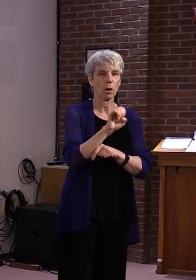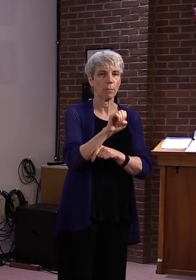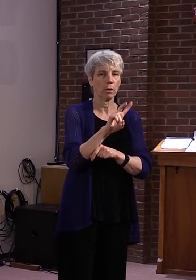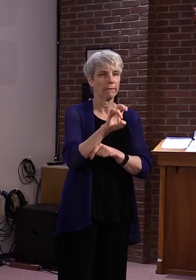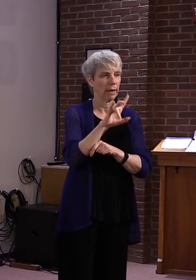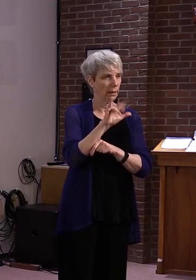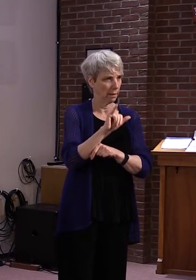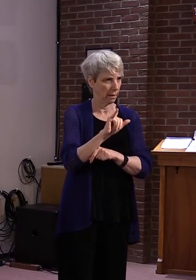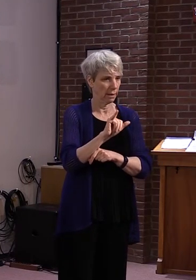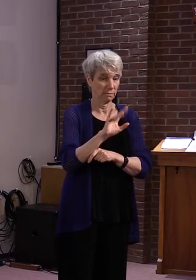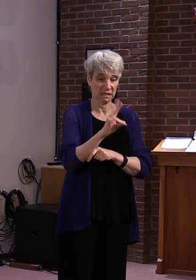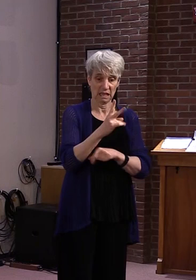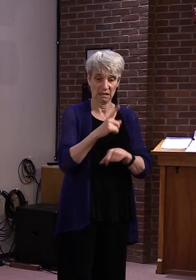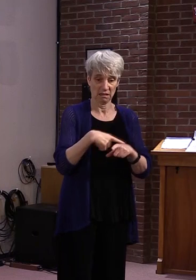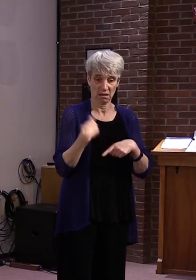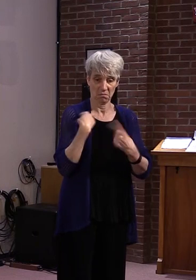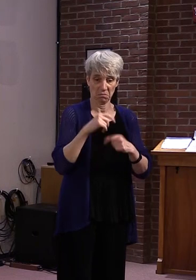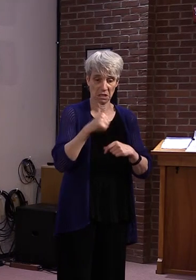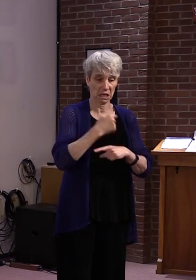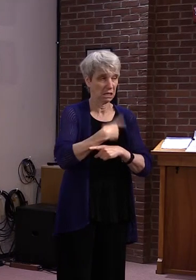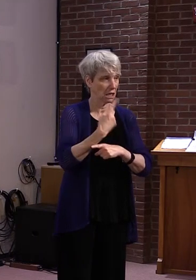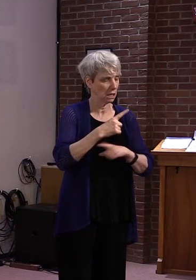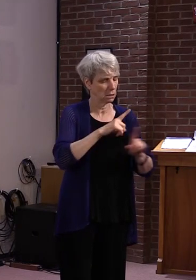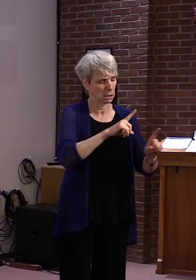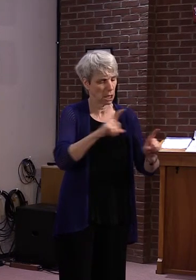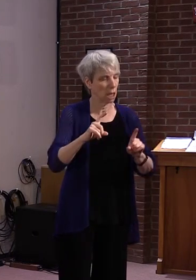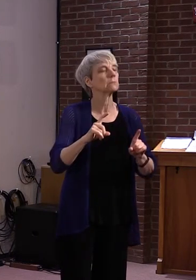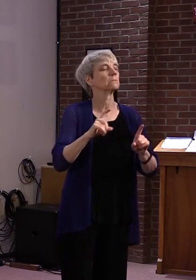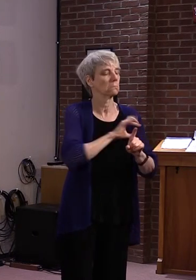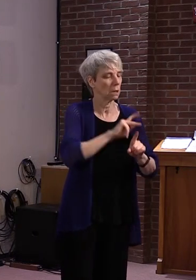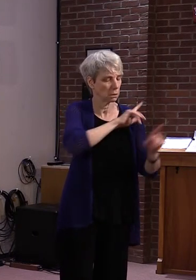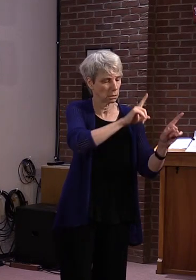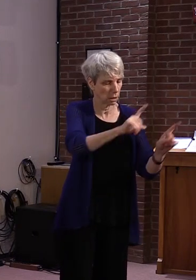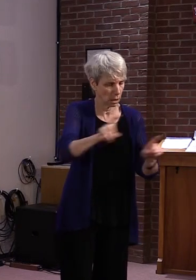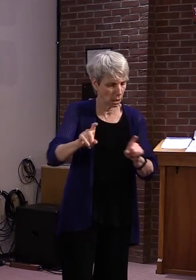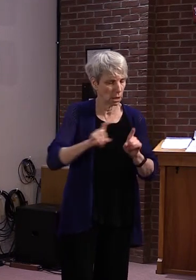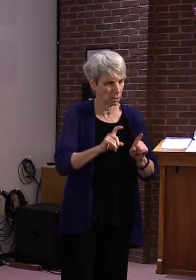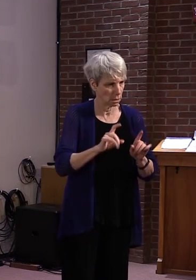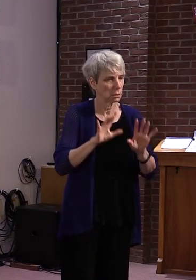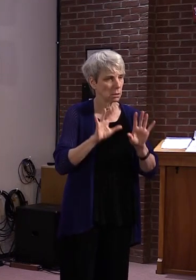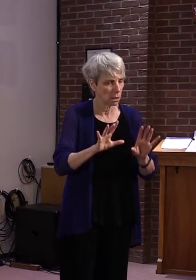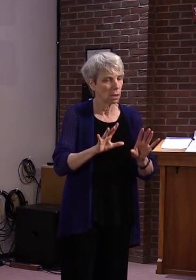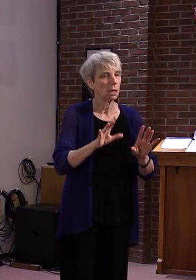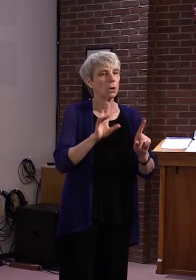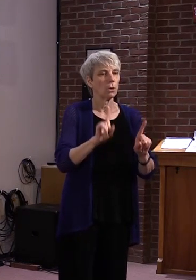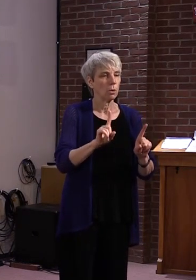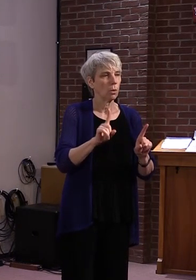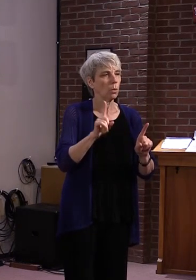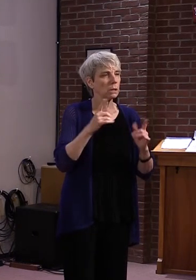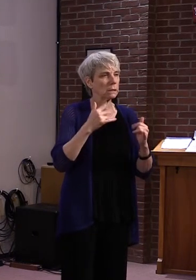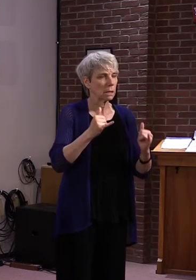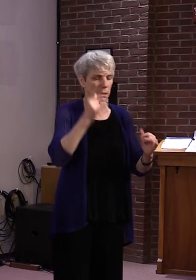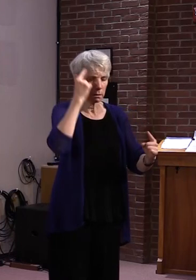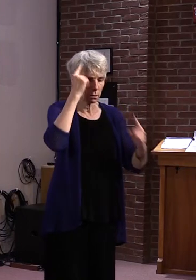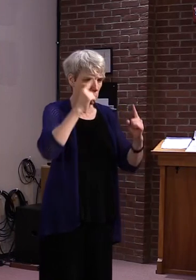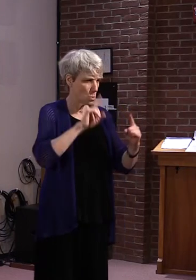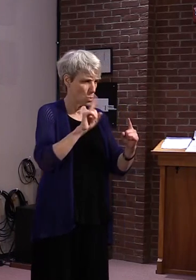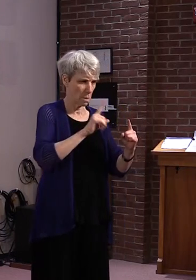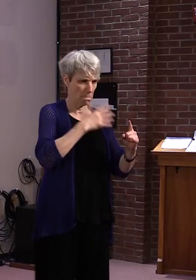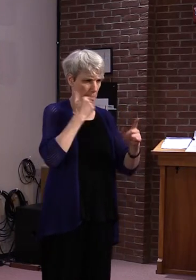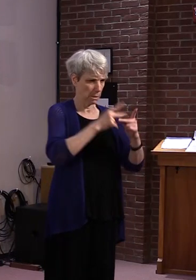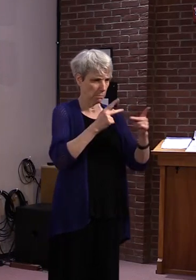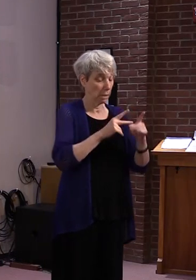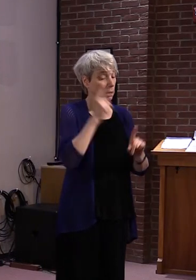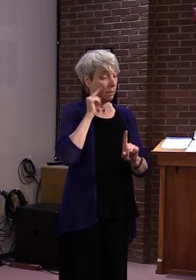I think we're still just trying to sort out the various tests with names and making sure, but I think there was